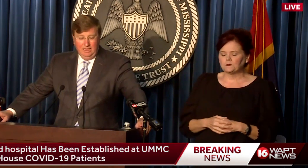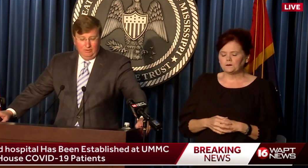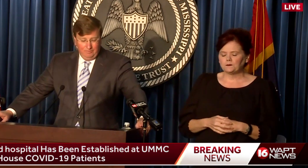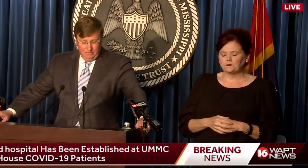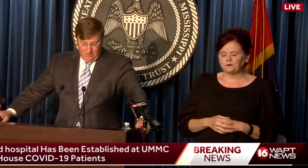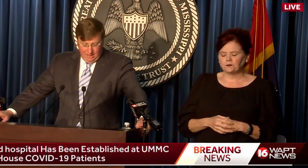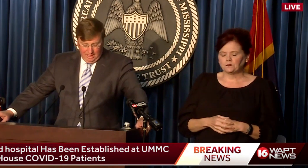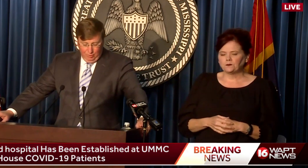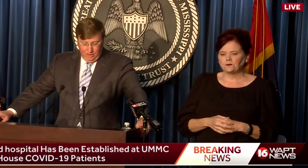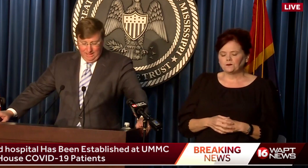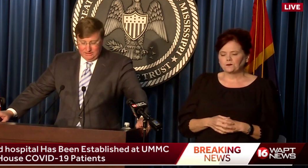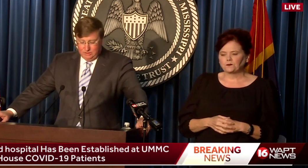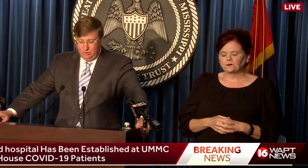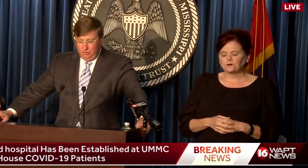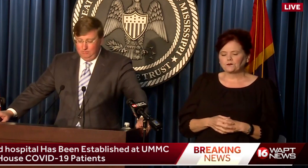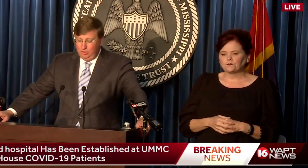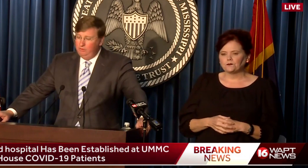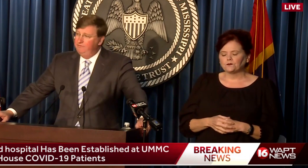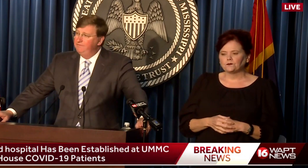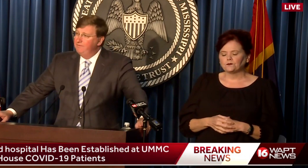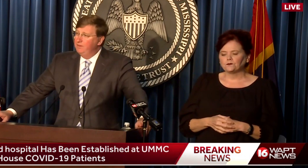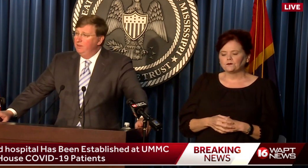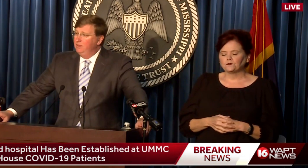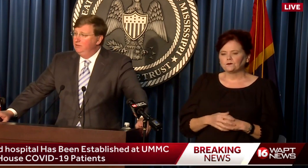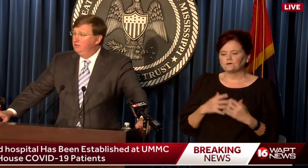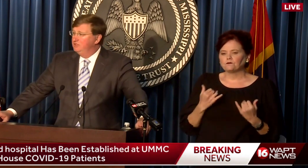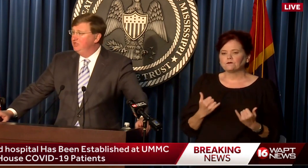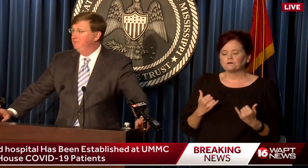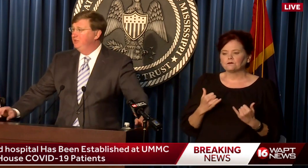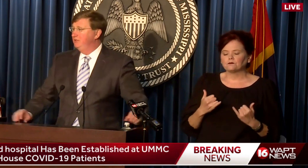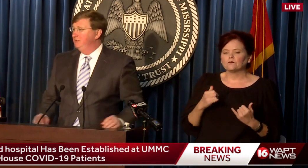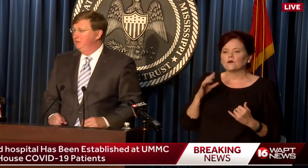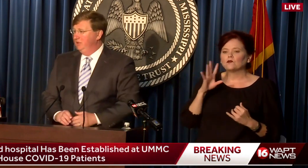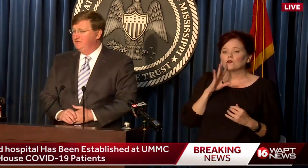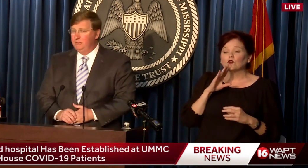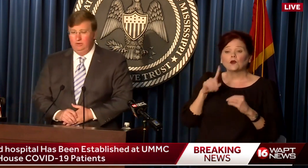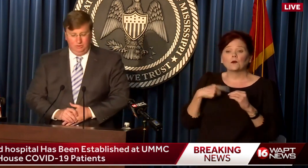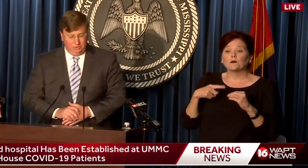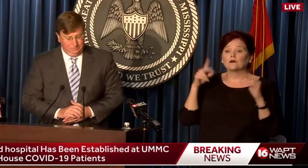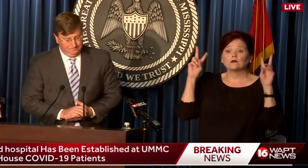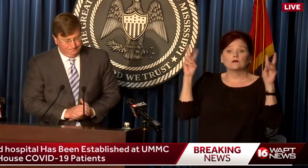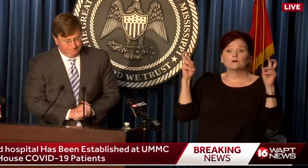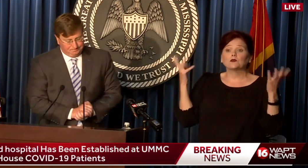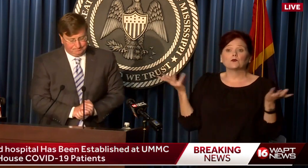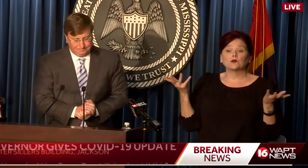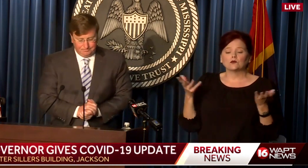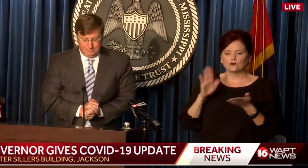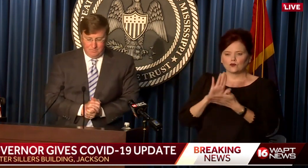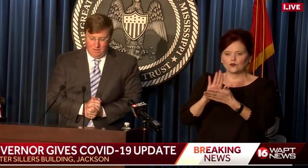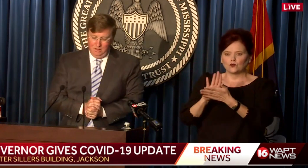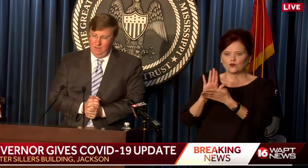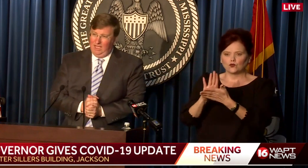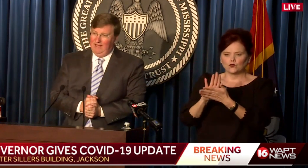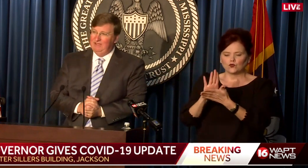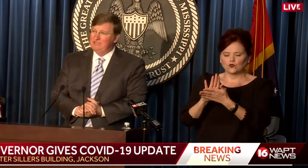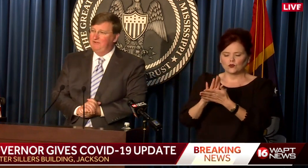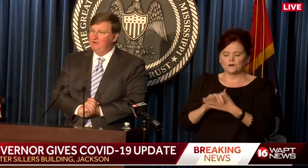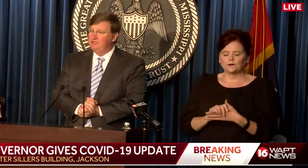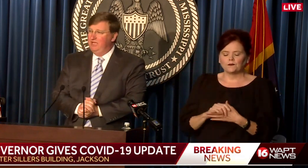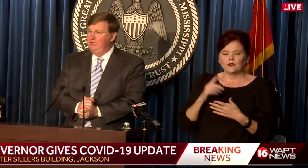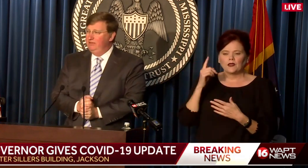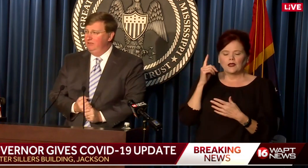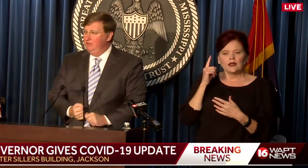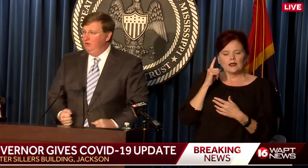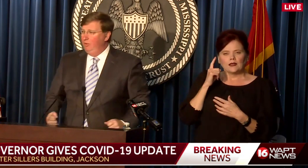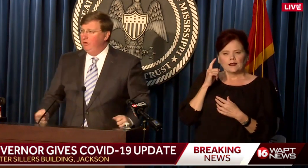Now, I would like to move to the subject of schools. I think